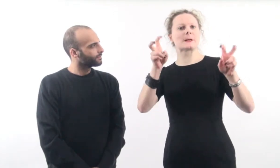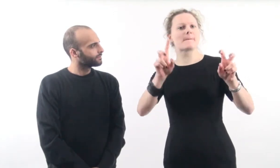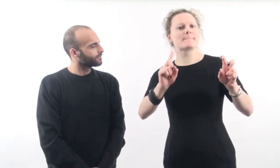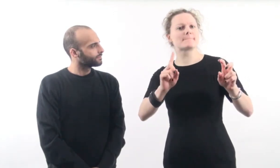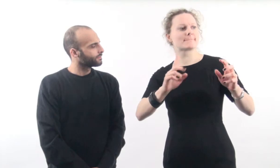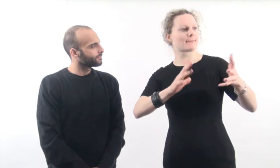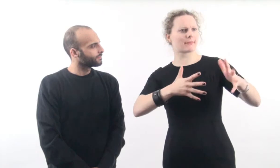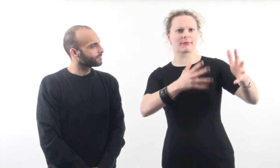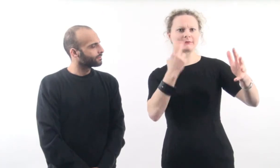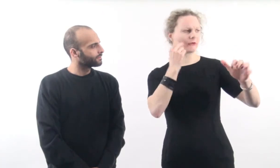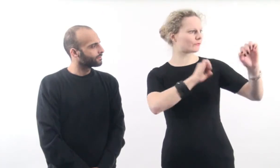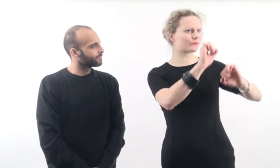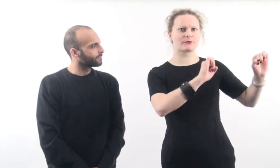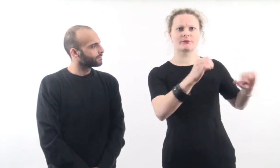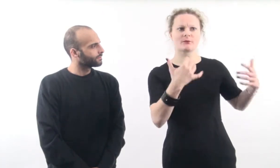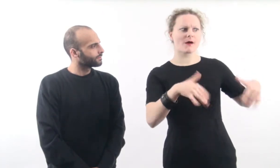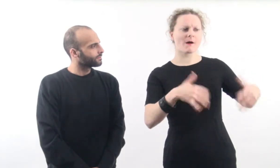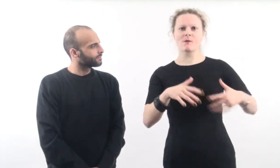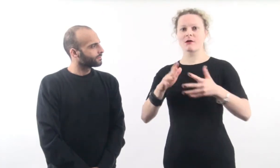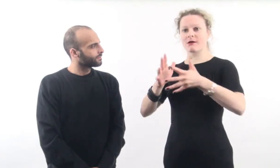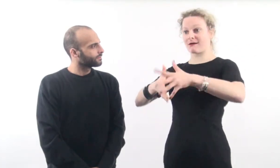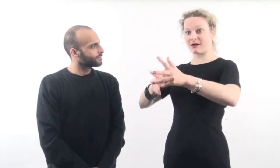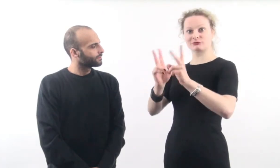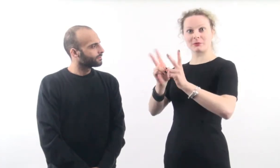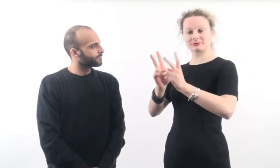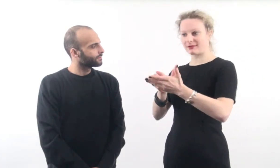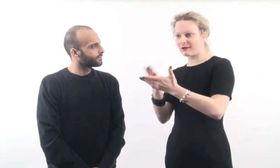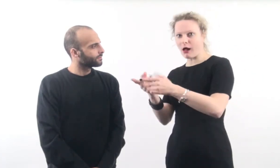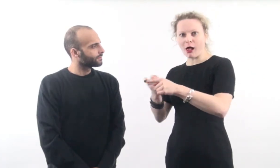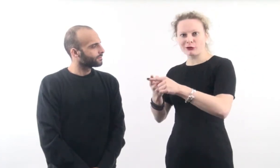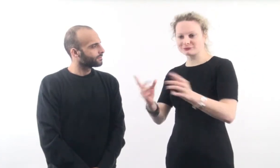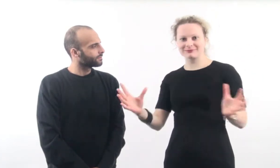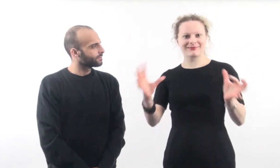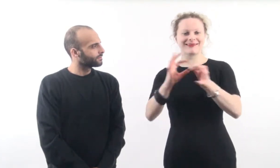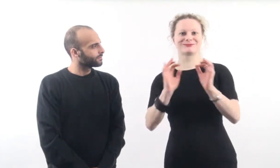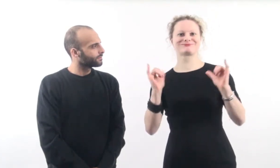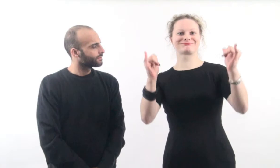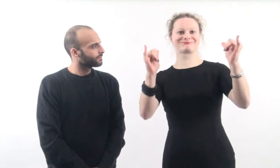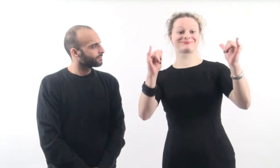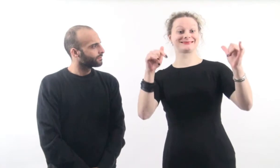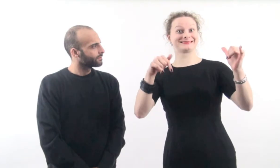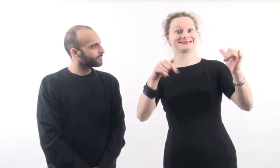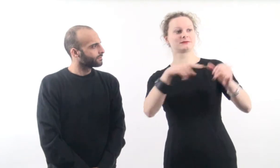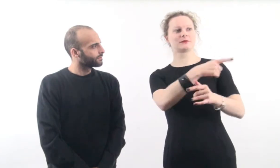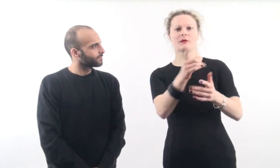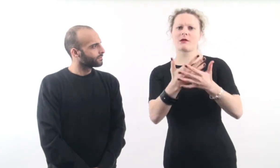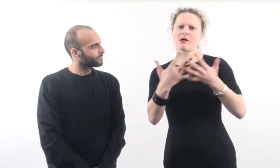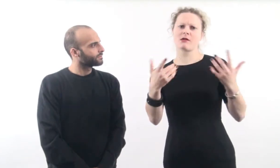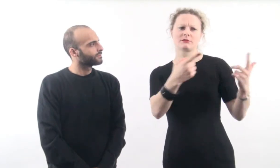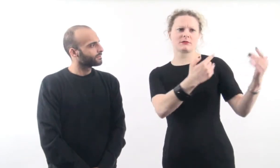2012 to celebrate the day, focusing on the diversity and richness of Deaf language and that of BSL